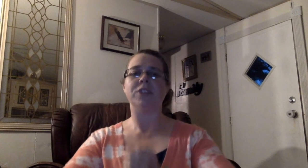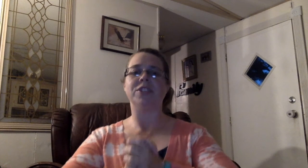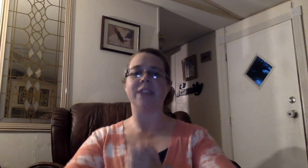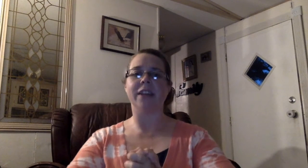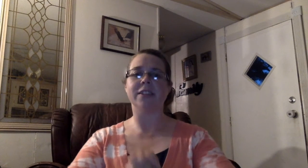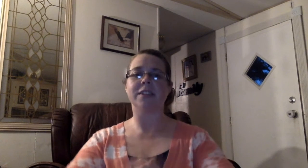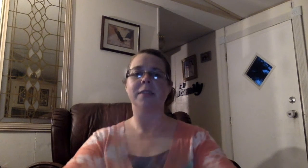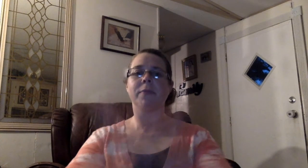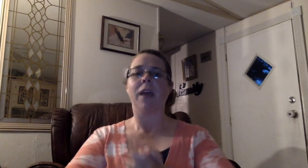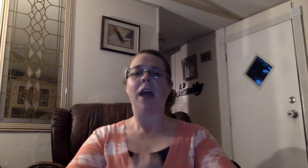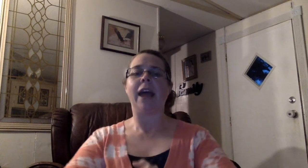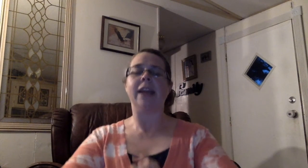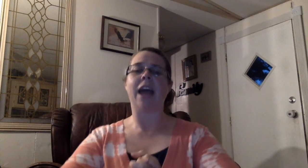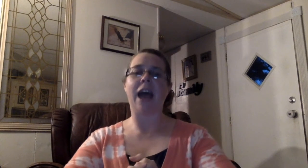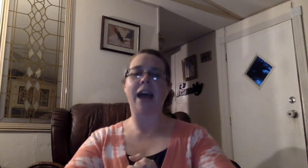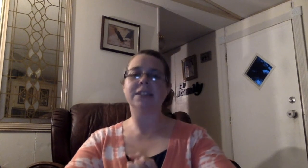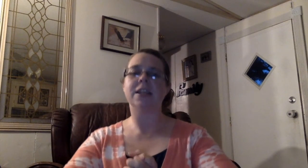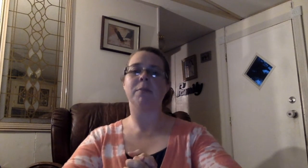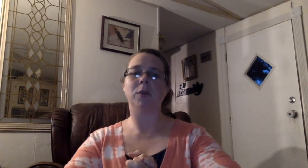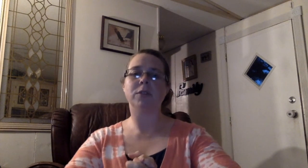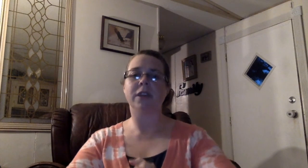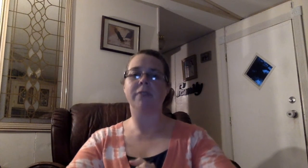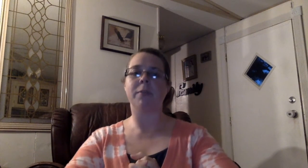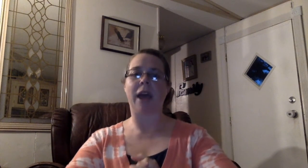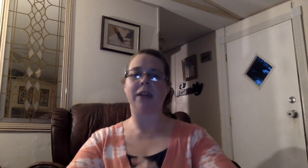which is dense, and has most of the mass.